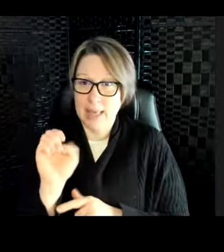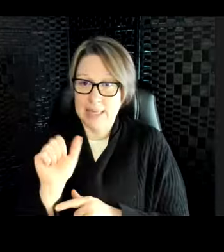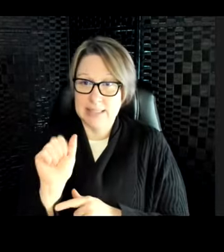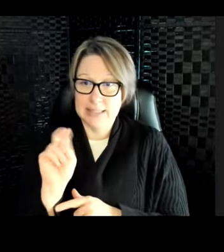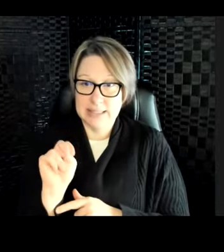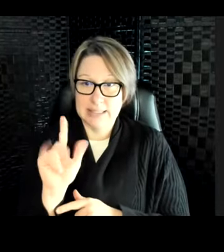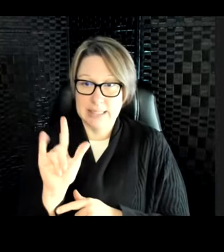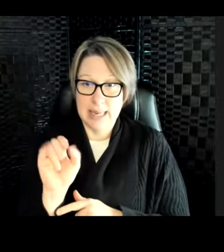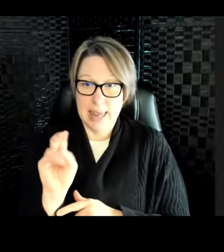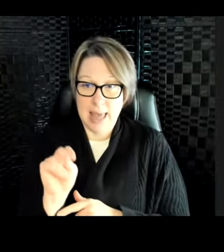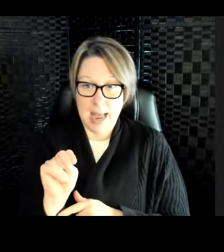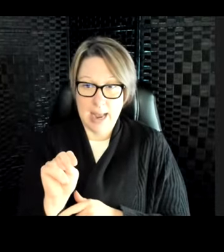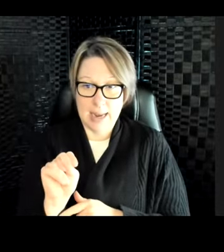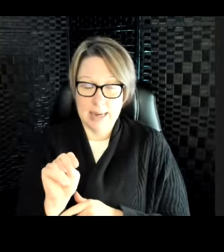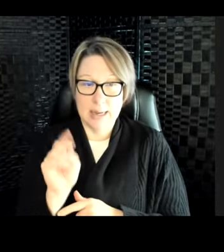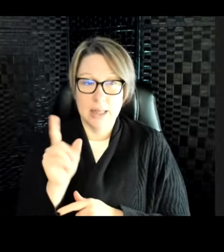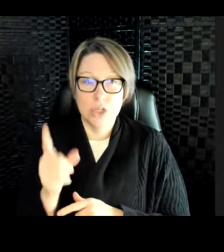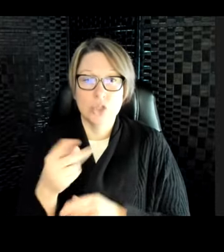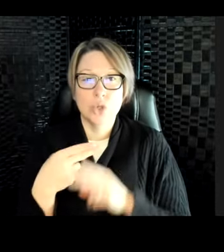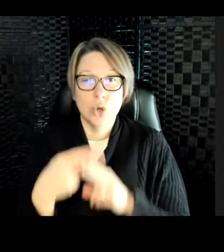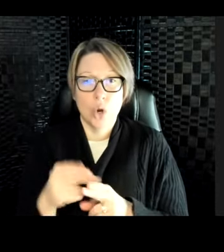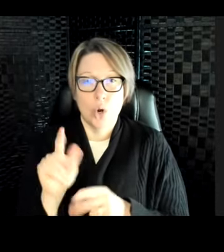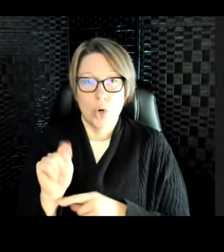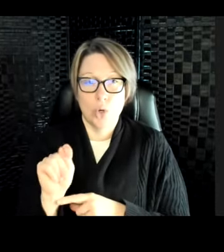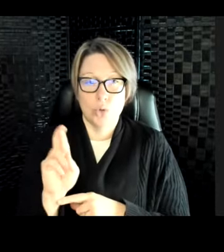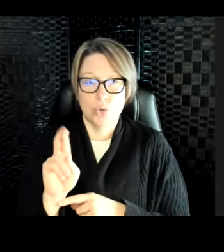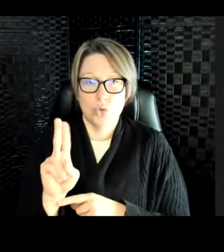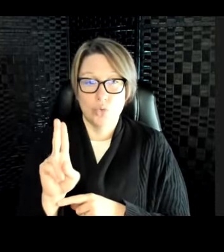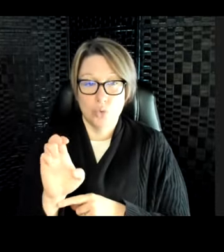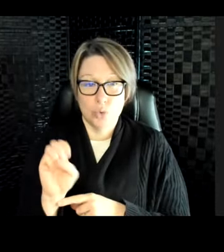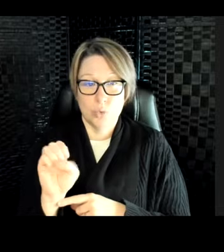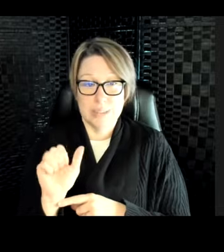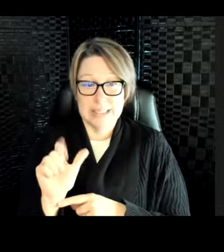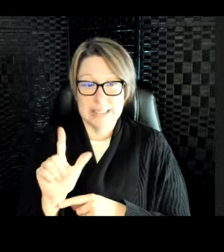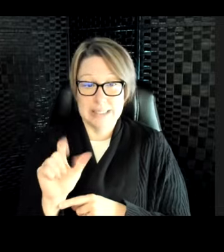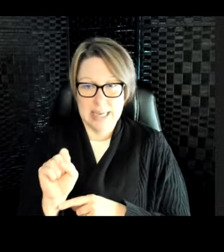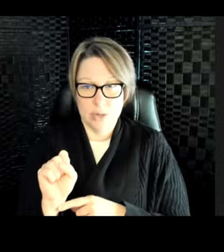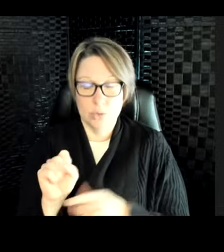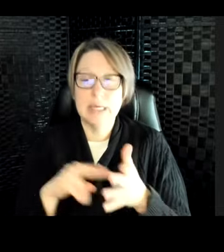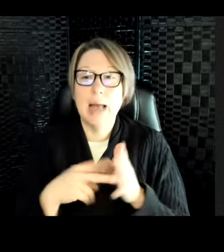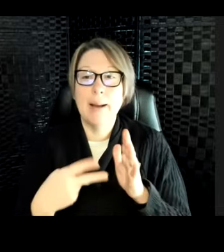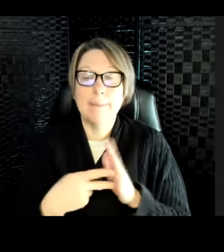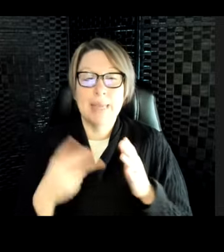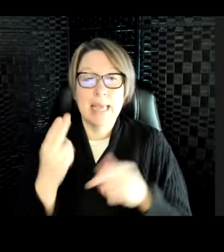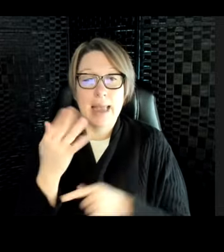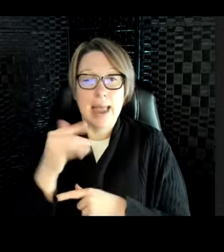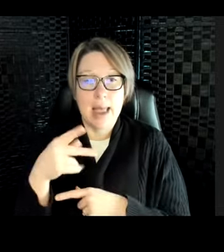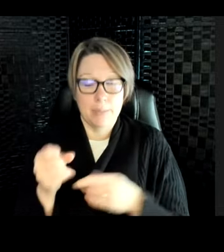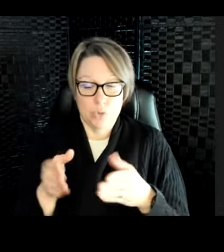true seals. True seals have wider hips and smaller